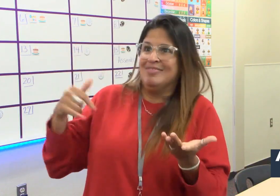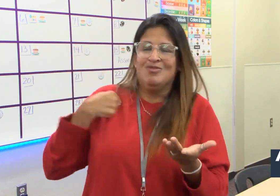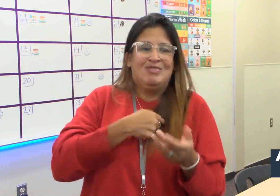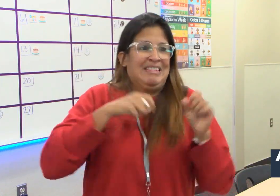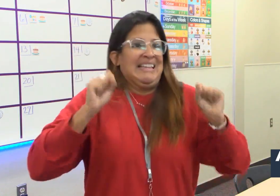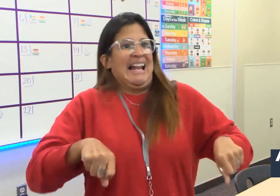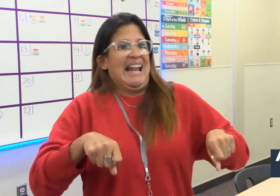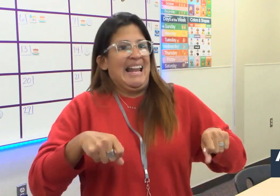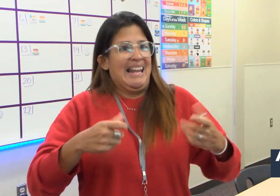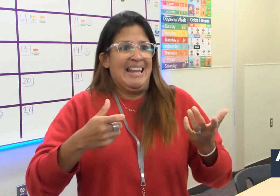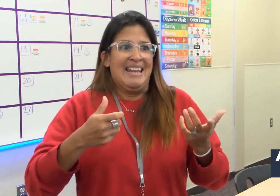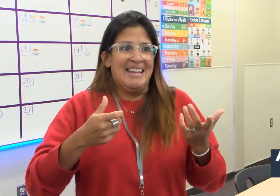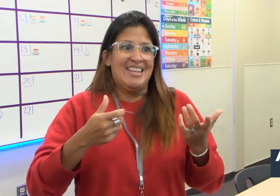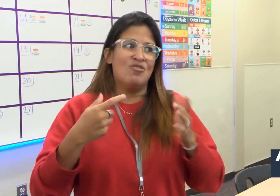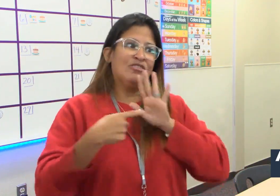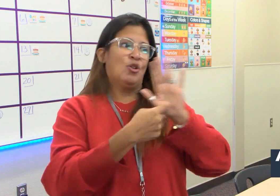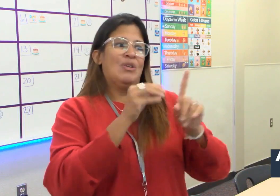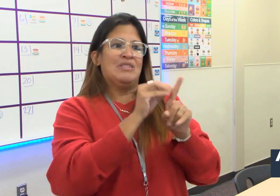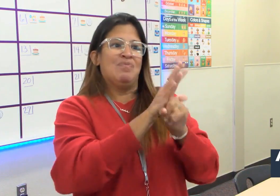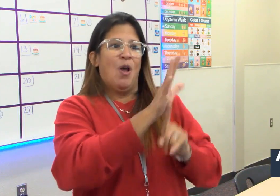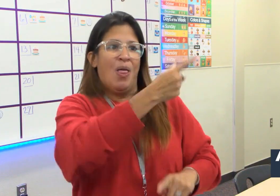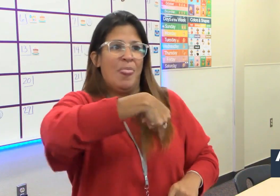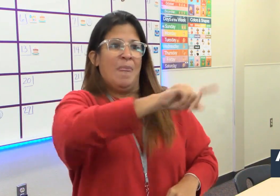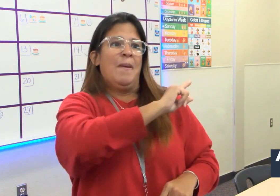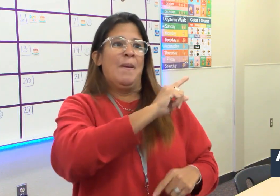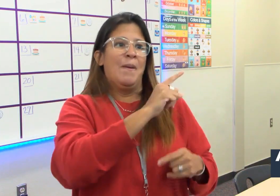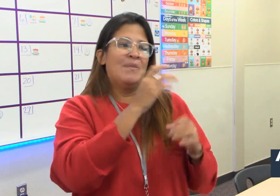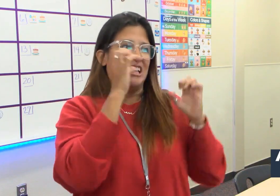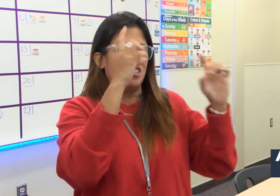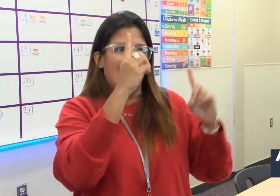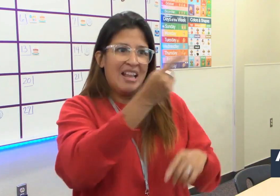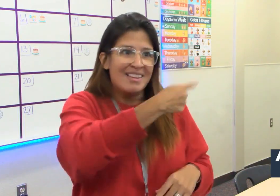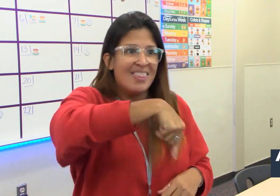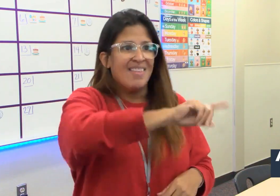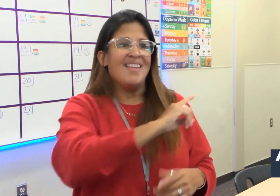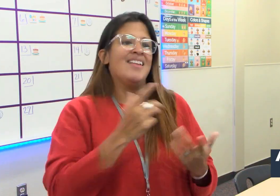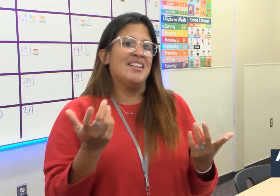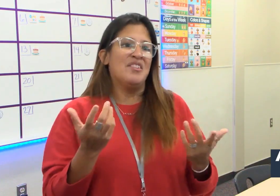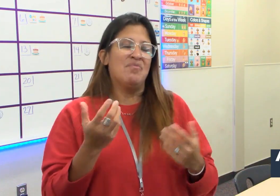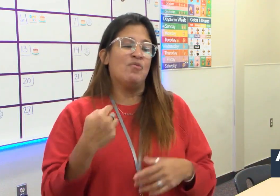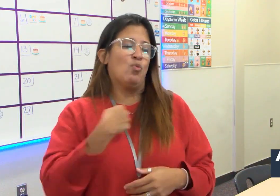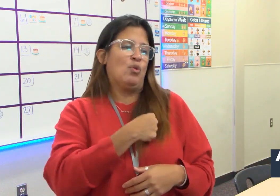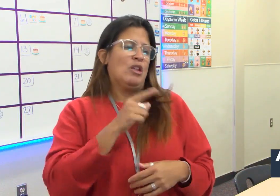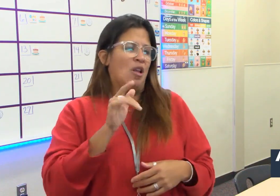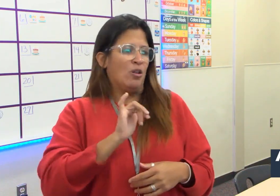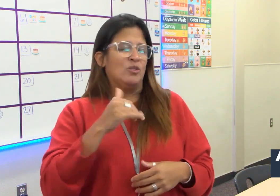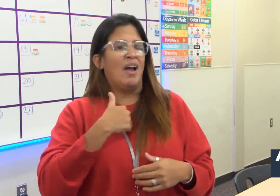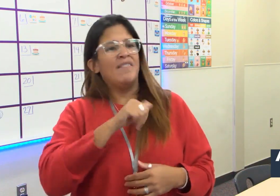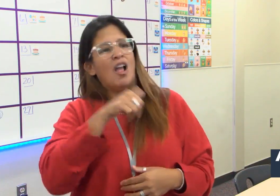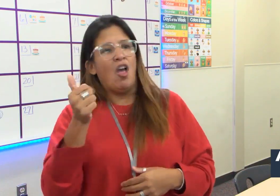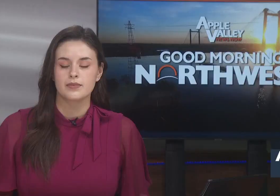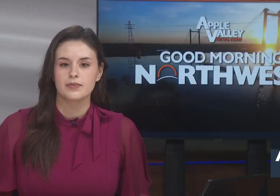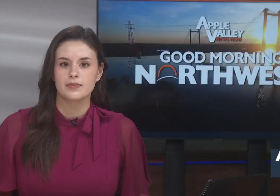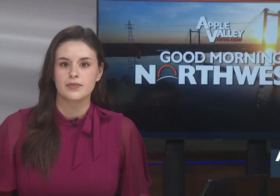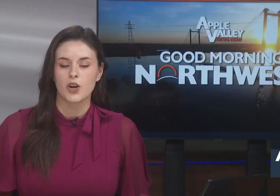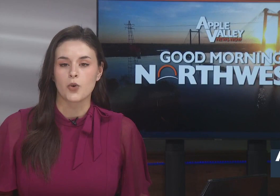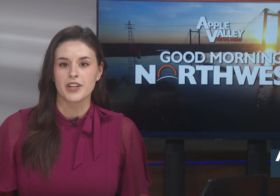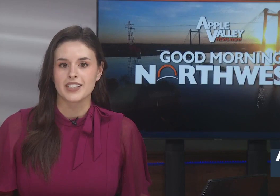the world doing these great things. We can do these and so it's good that we expose us to the hearing world and show them. According to